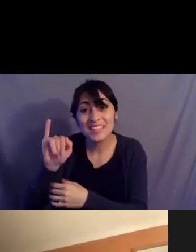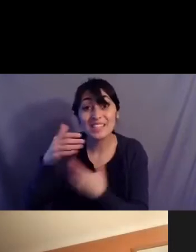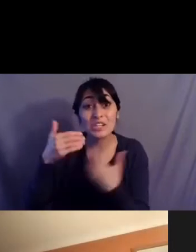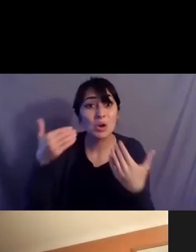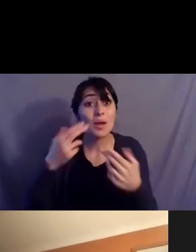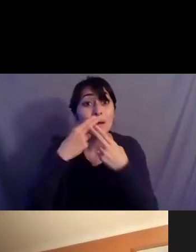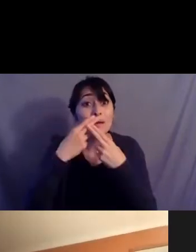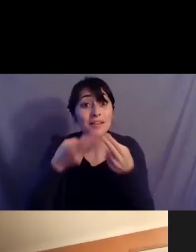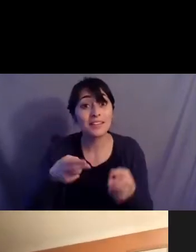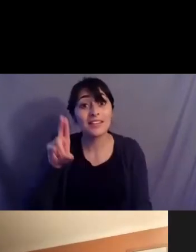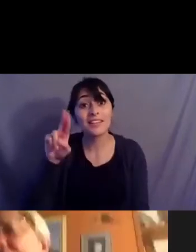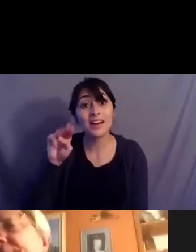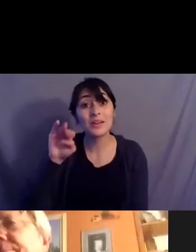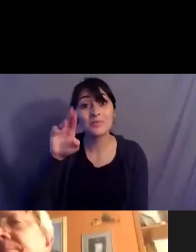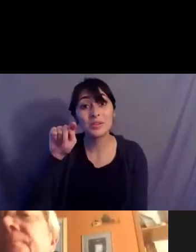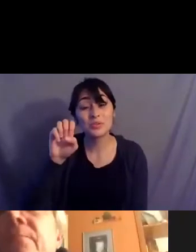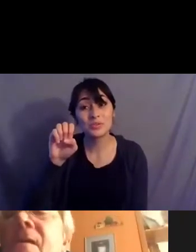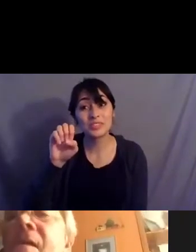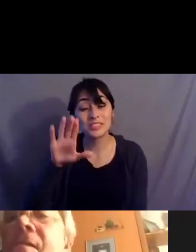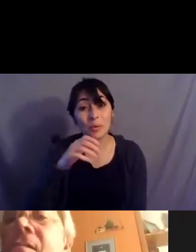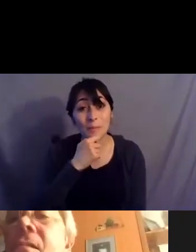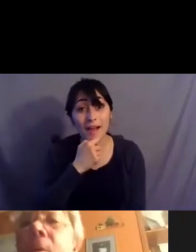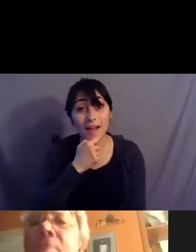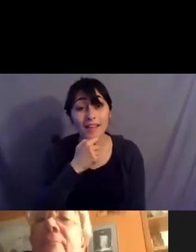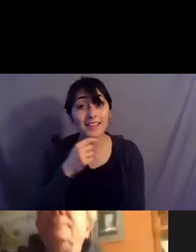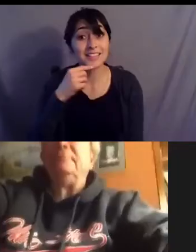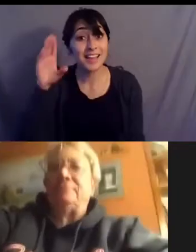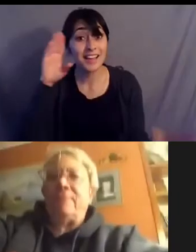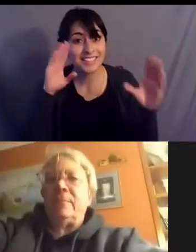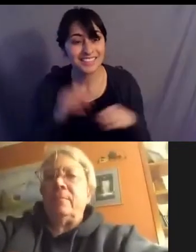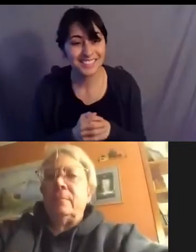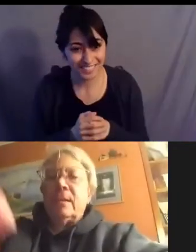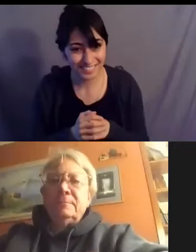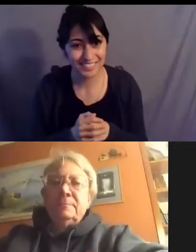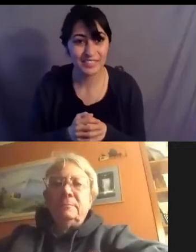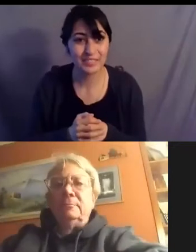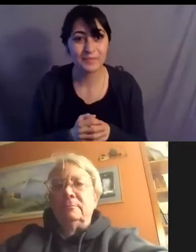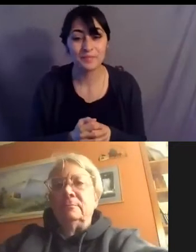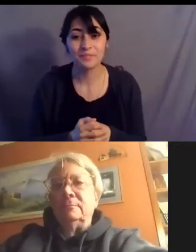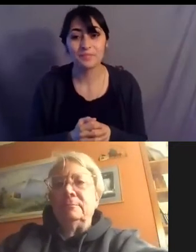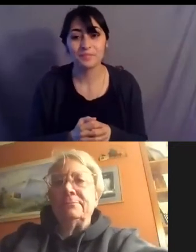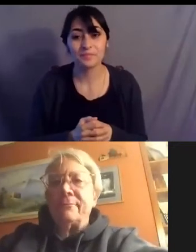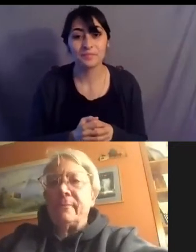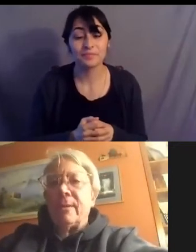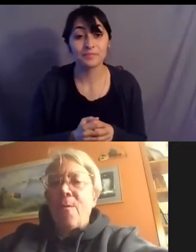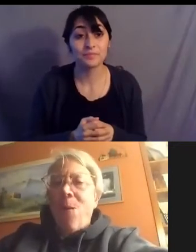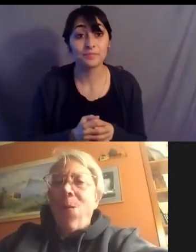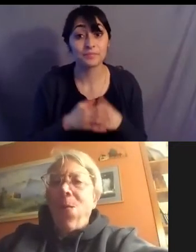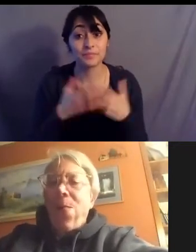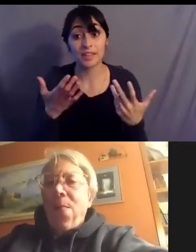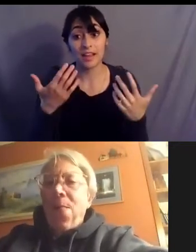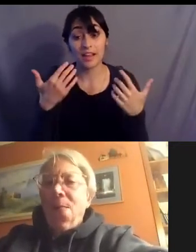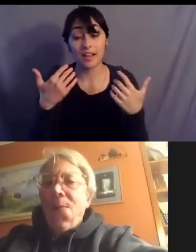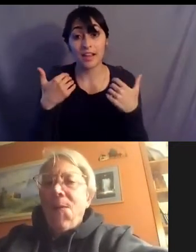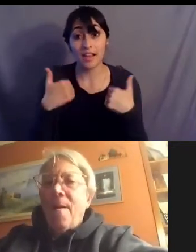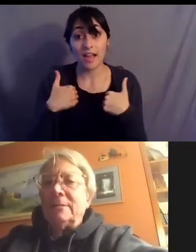your microphone and say hi uh we've got uh